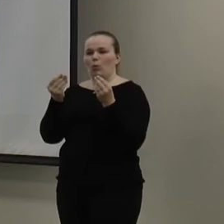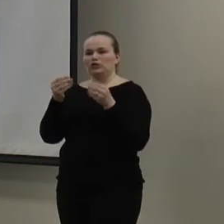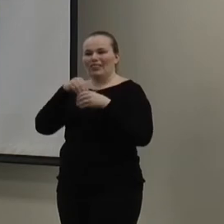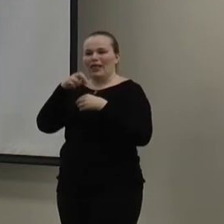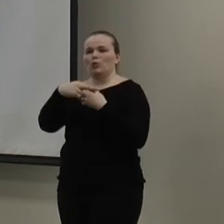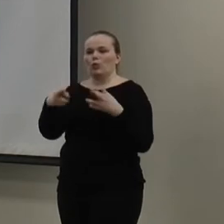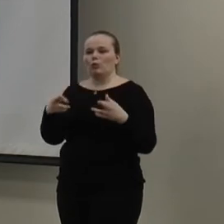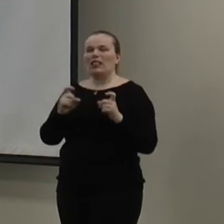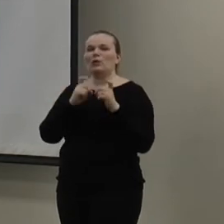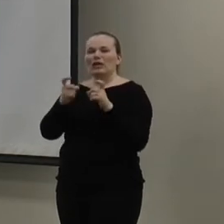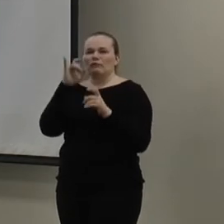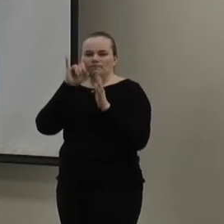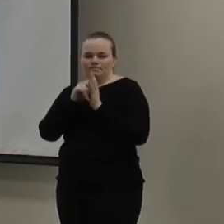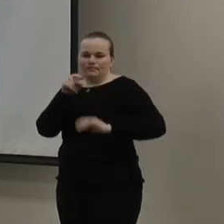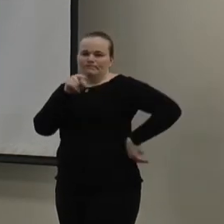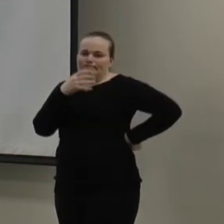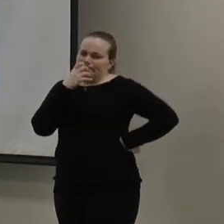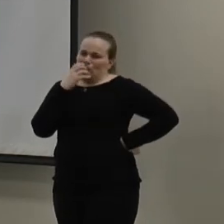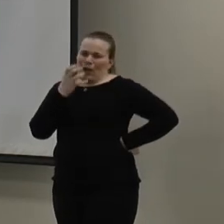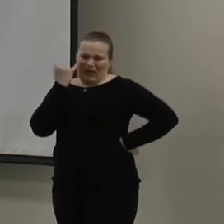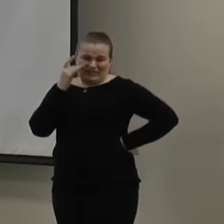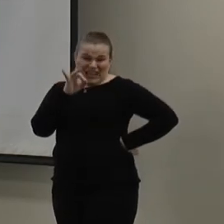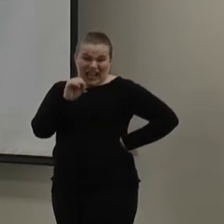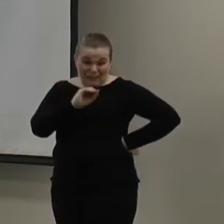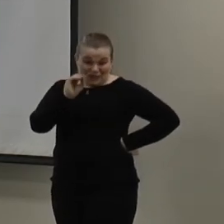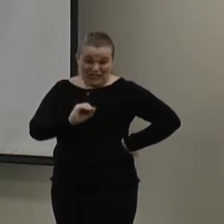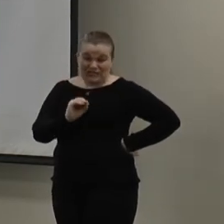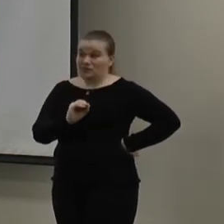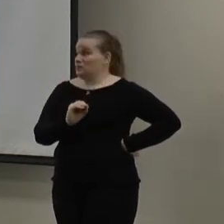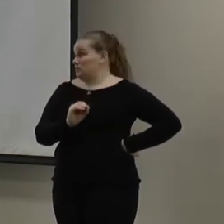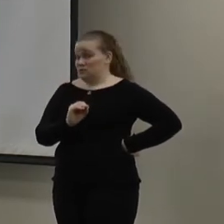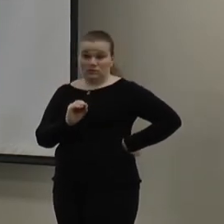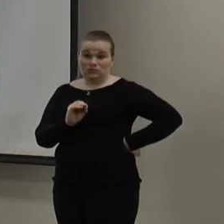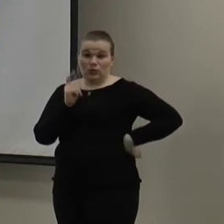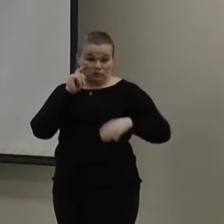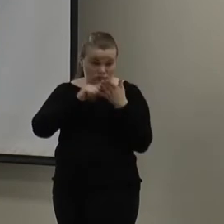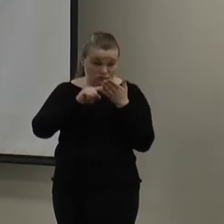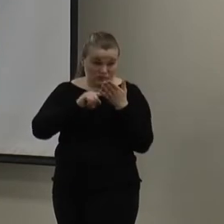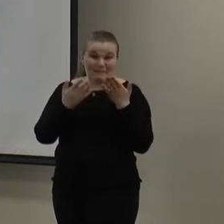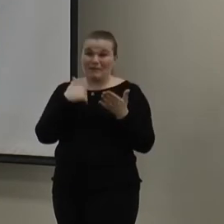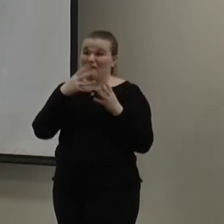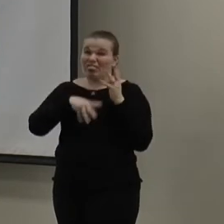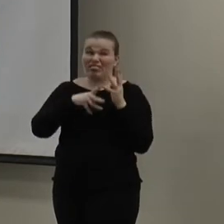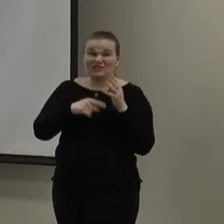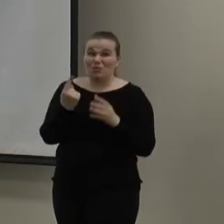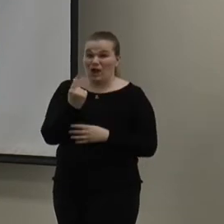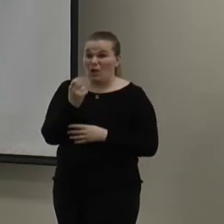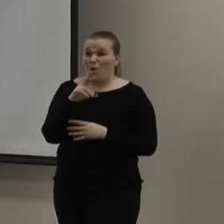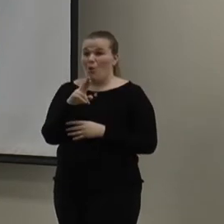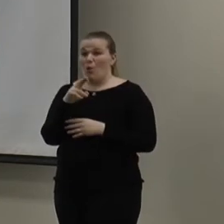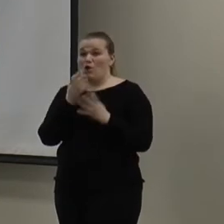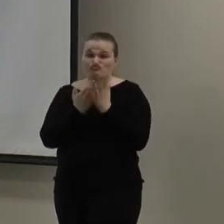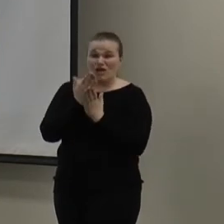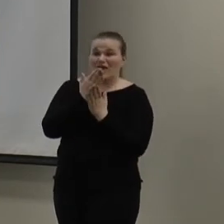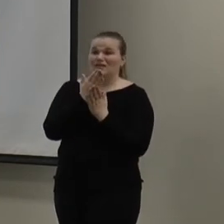in your room. And that will be an indication of, wow, if it's 80%, we need to look into this. Because we might have, like, a leak or a